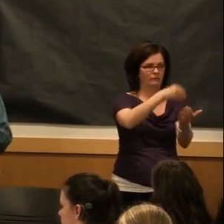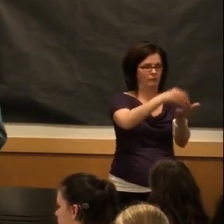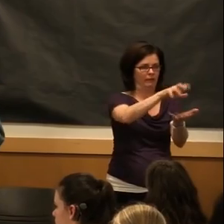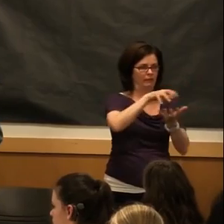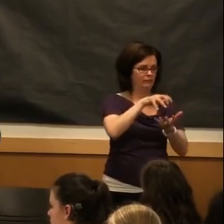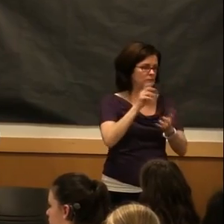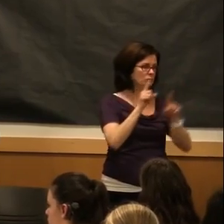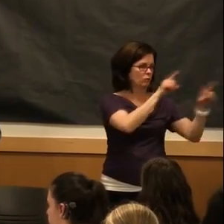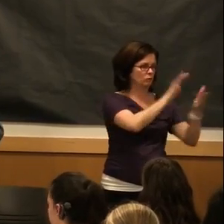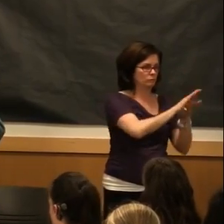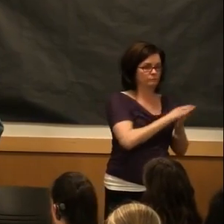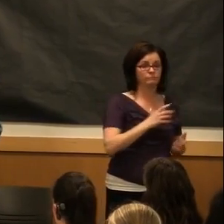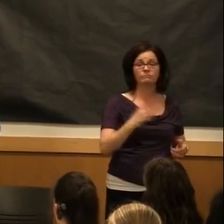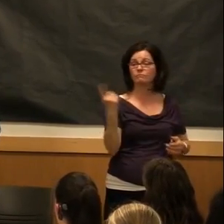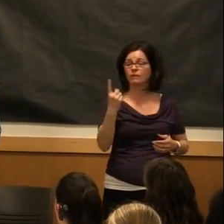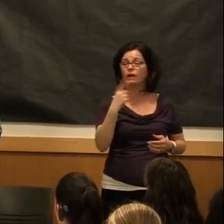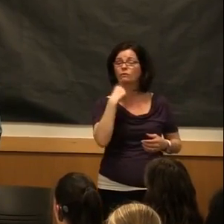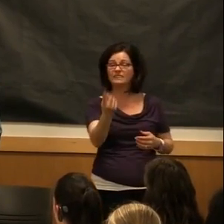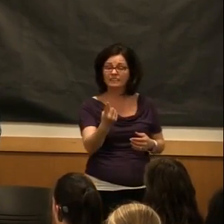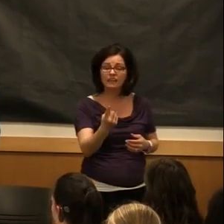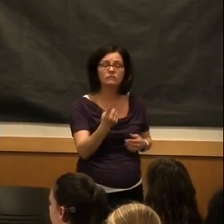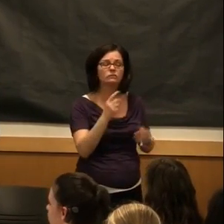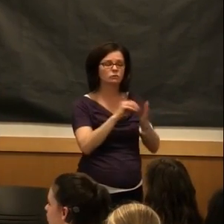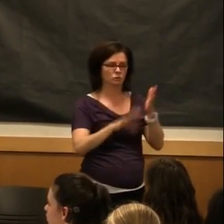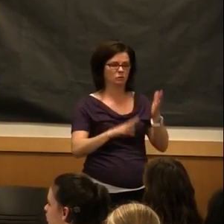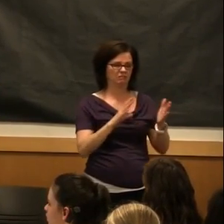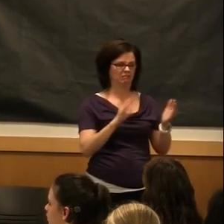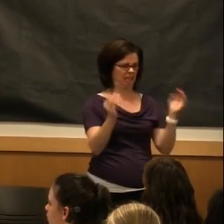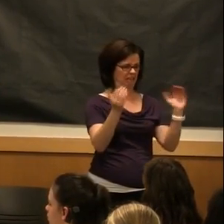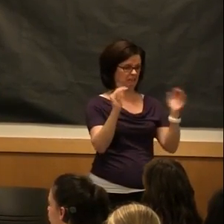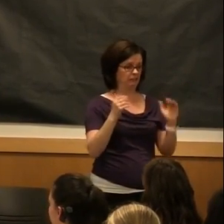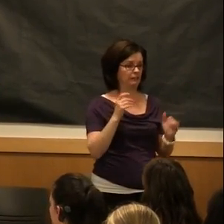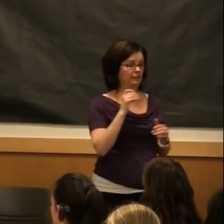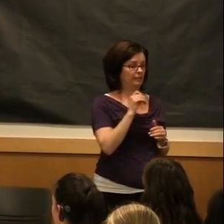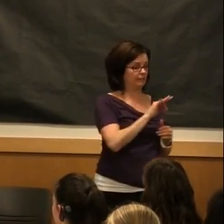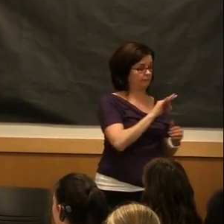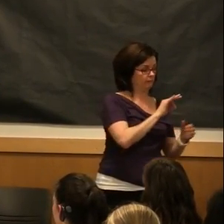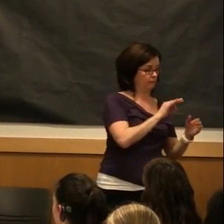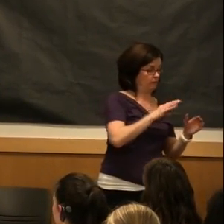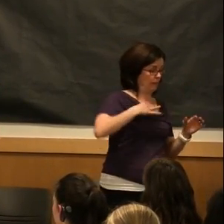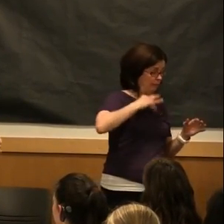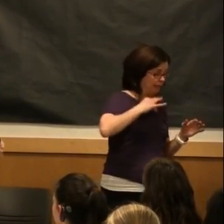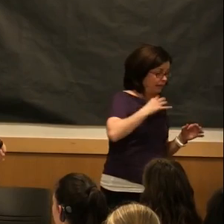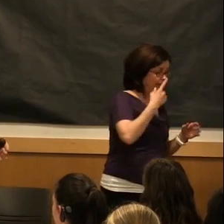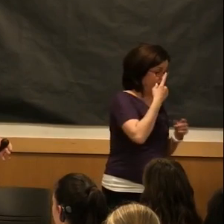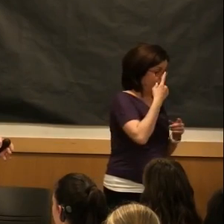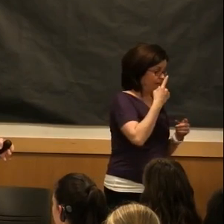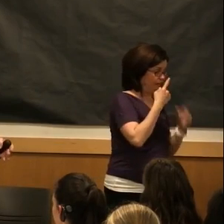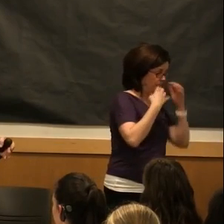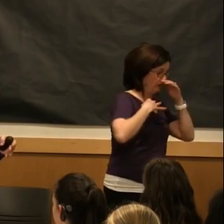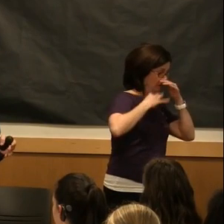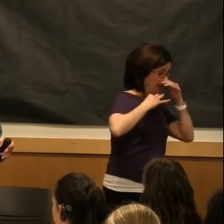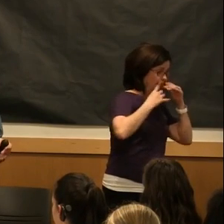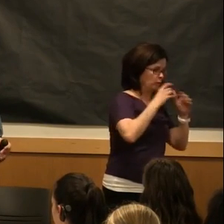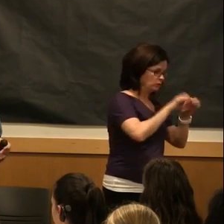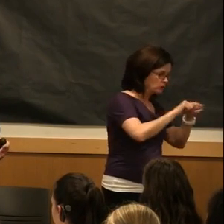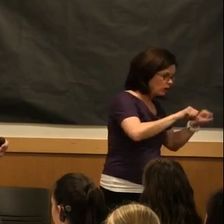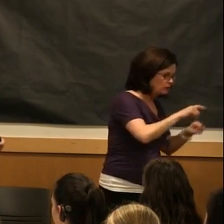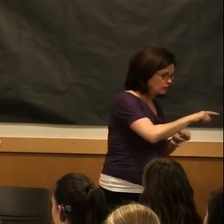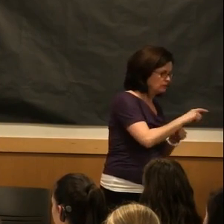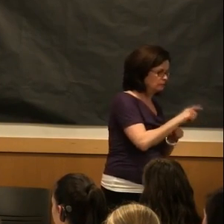always like to tell students that if you use it like a part-time job, the amount of money that you can probably make between the time you